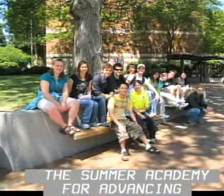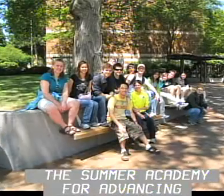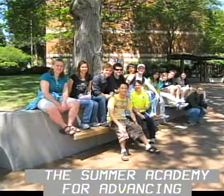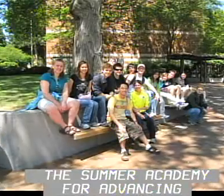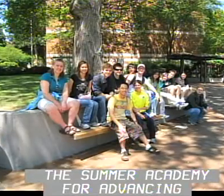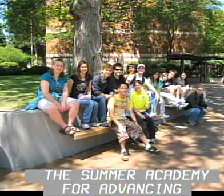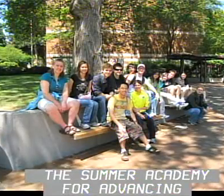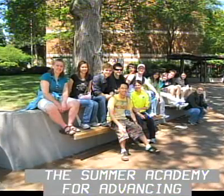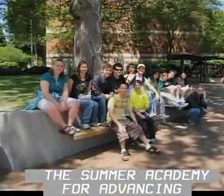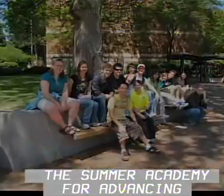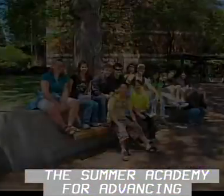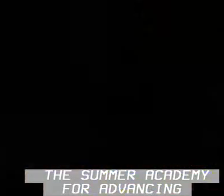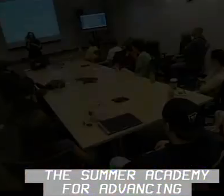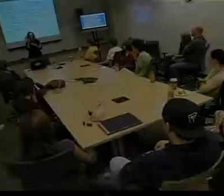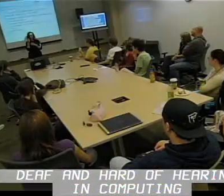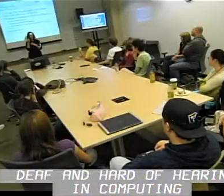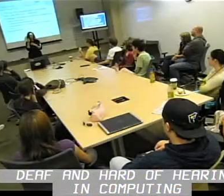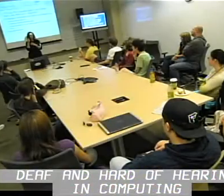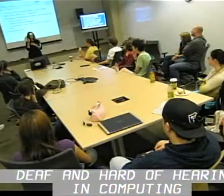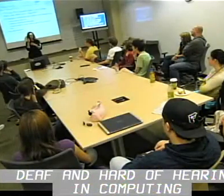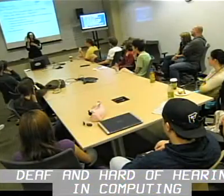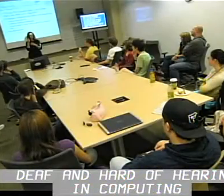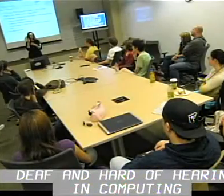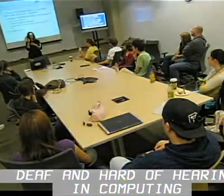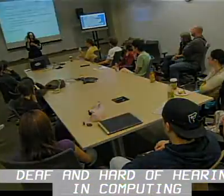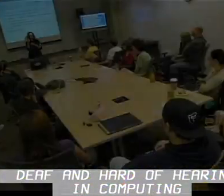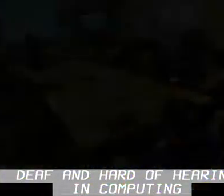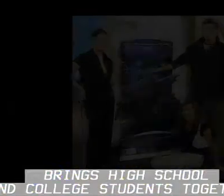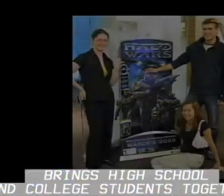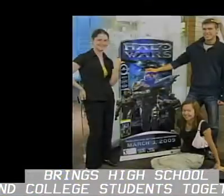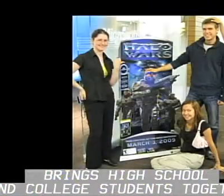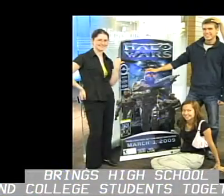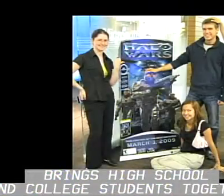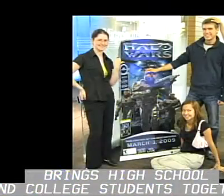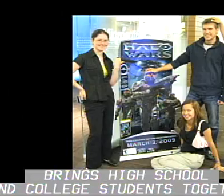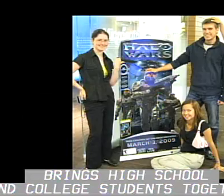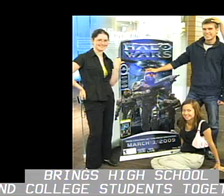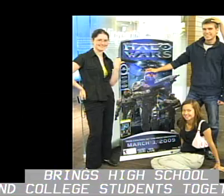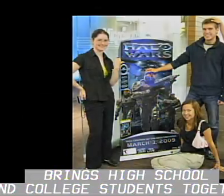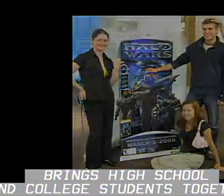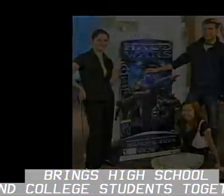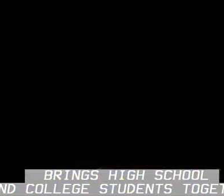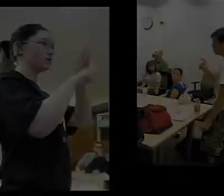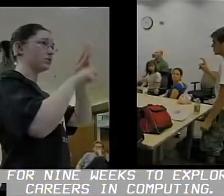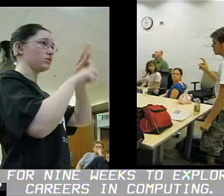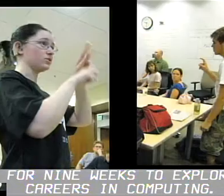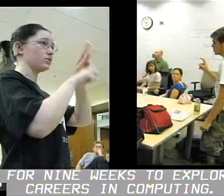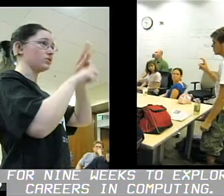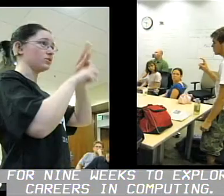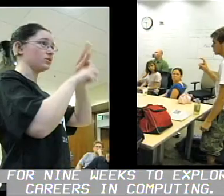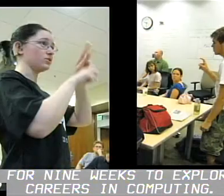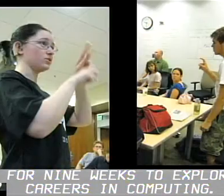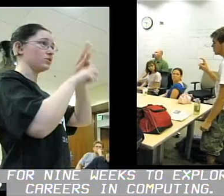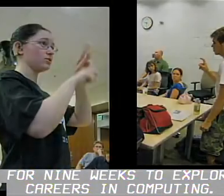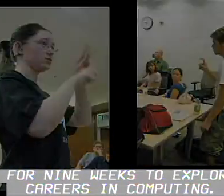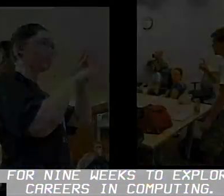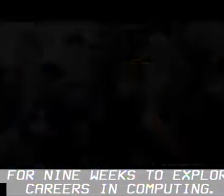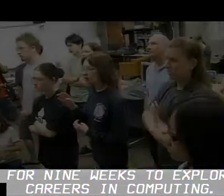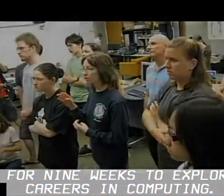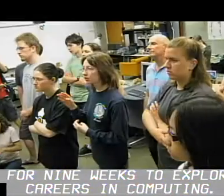The Summer Academy for Advancing Deaf and Hard of Hearing in Computing brings high school and college students together for nine weeks to explore careers in